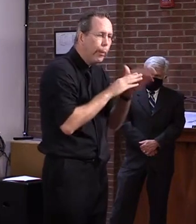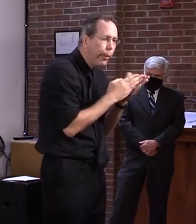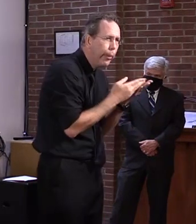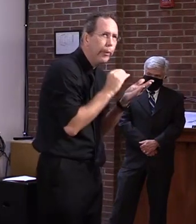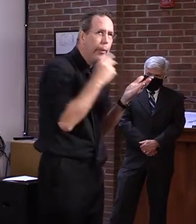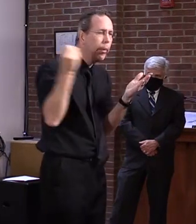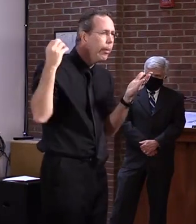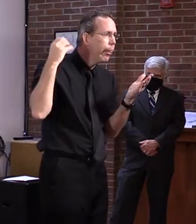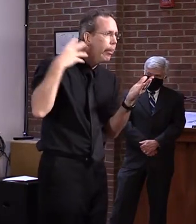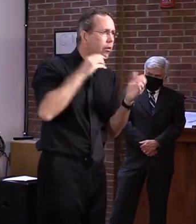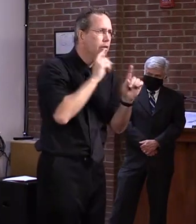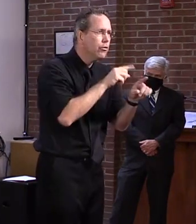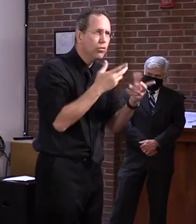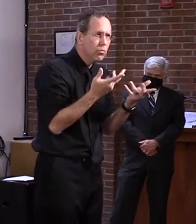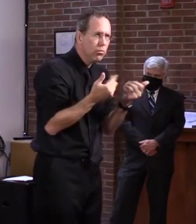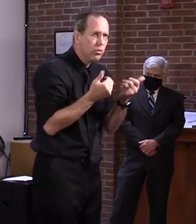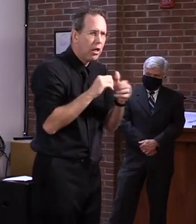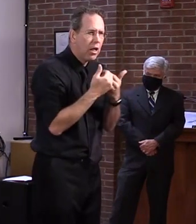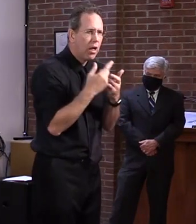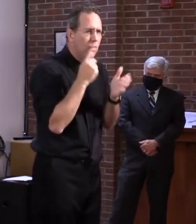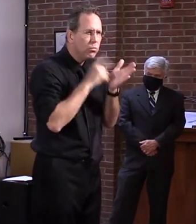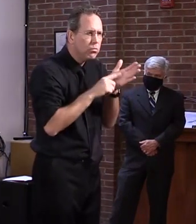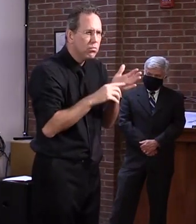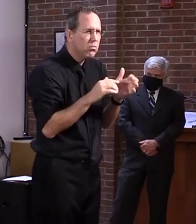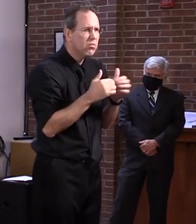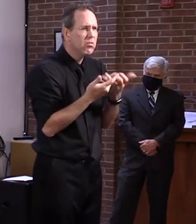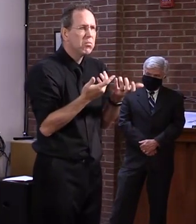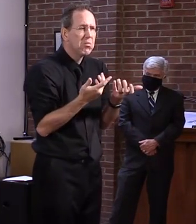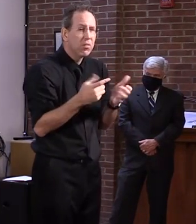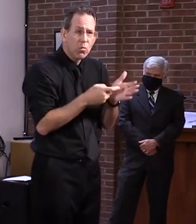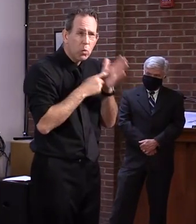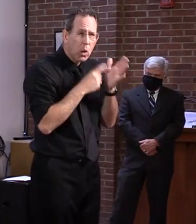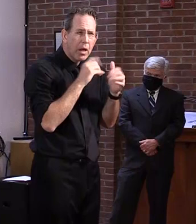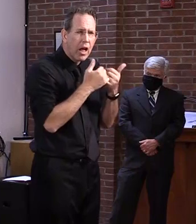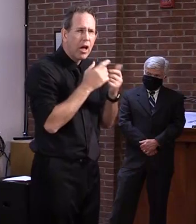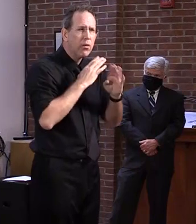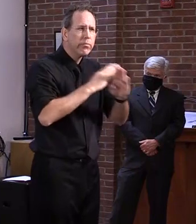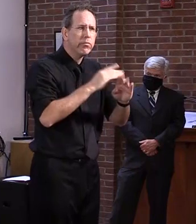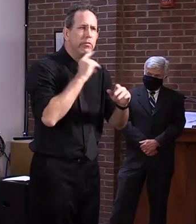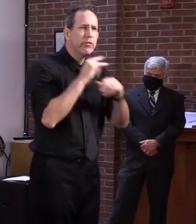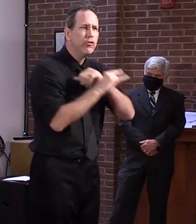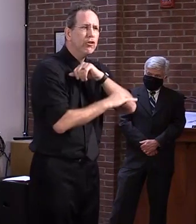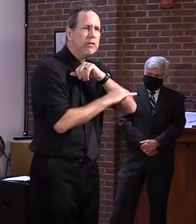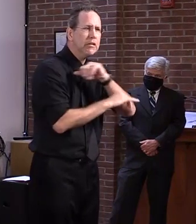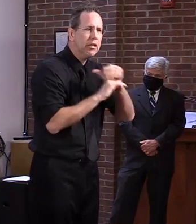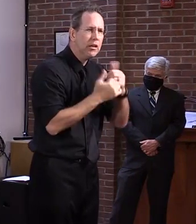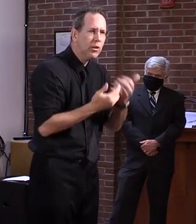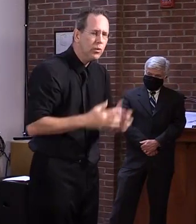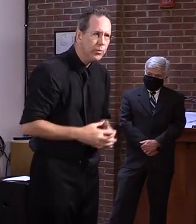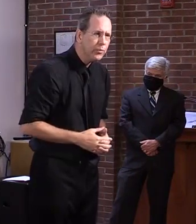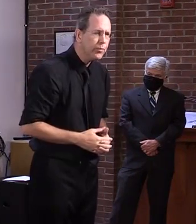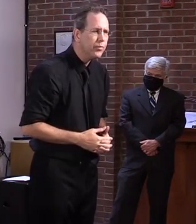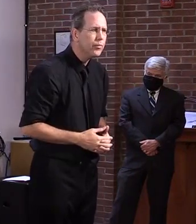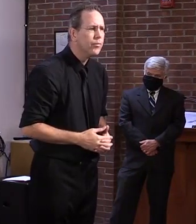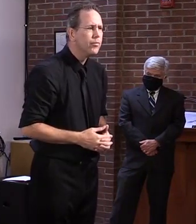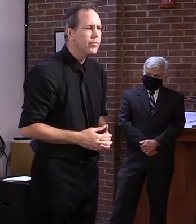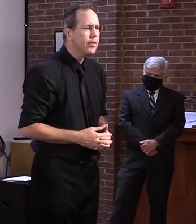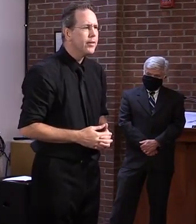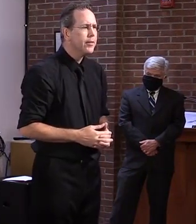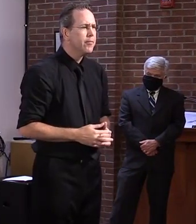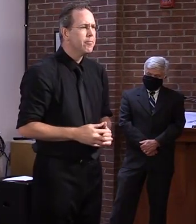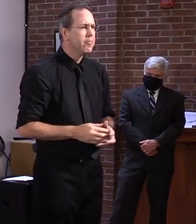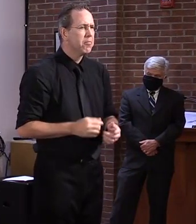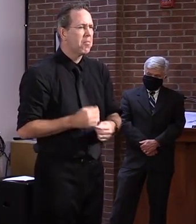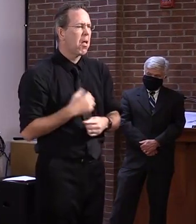online testing. Uh, I'll, uh, let, uh, Commissioner Manoli talk about that, but I just want to remind everyone, uh, that when you do receive your